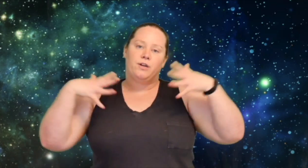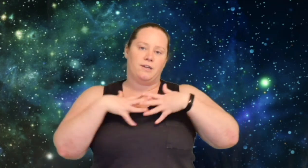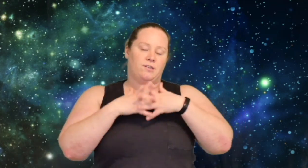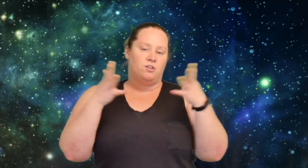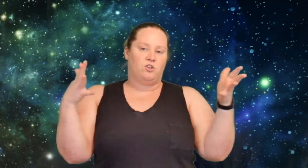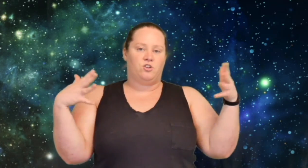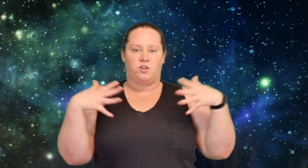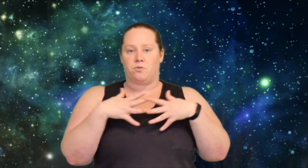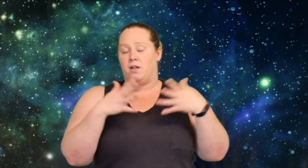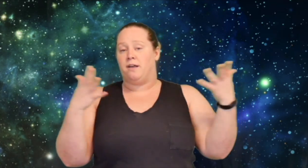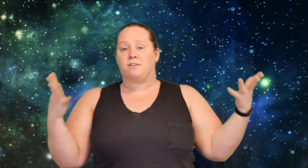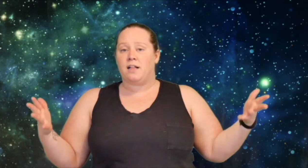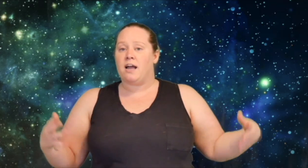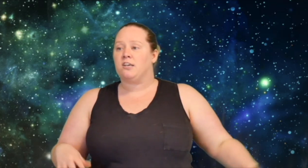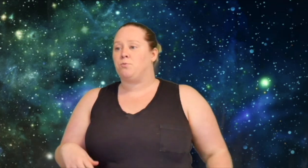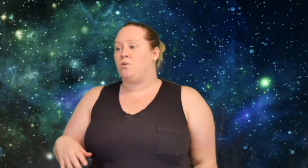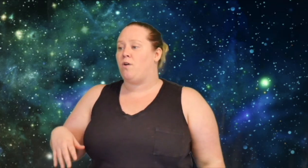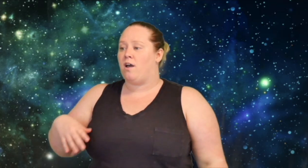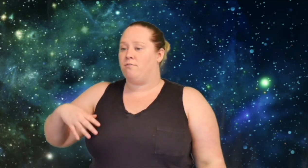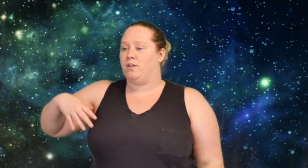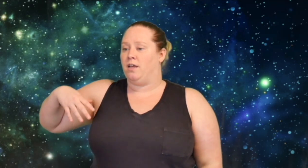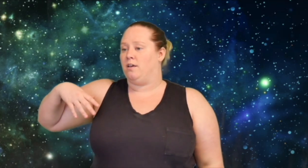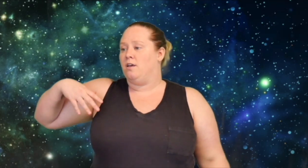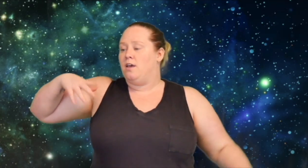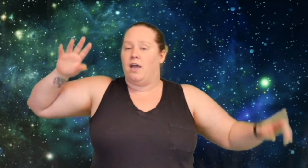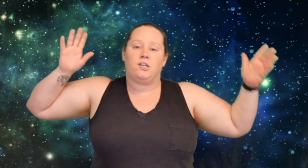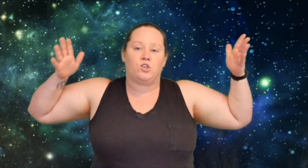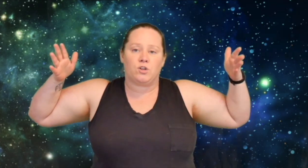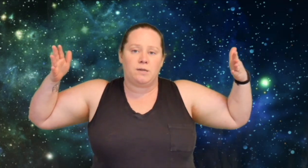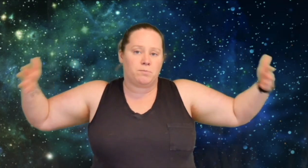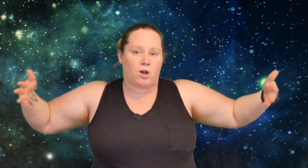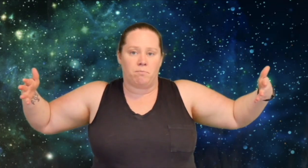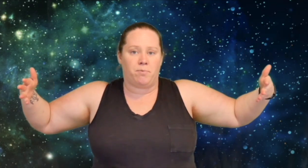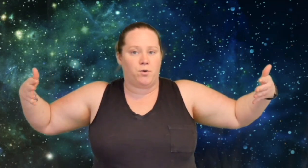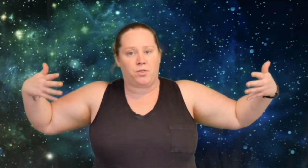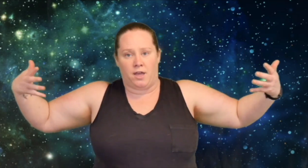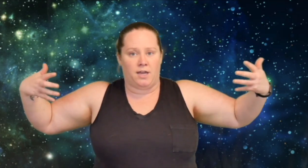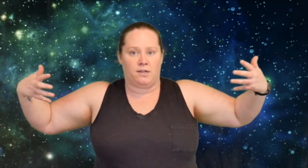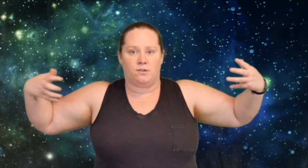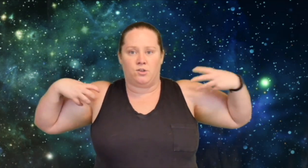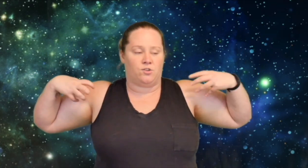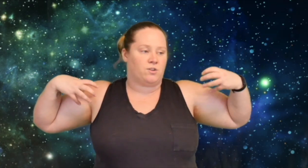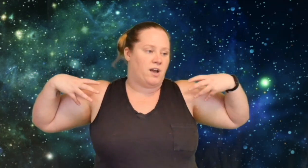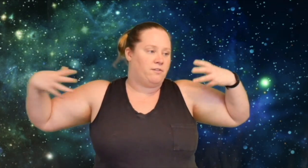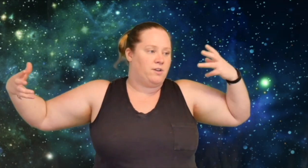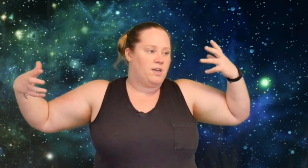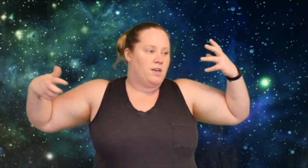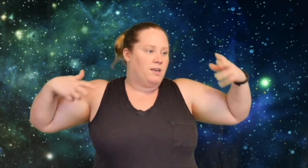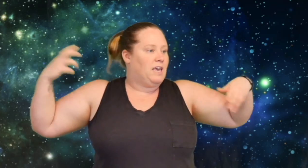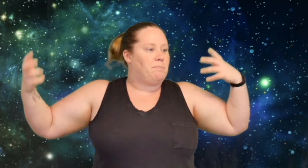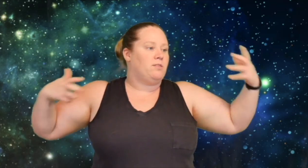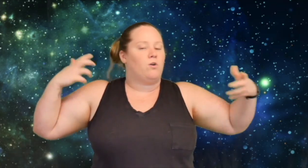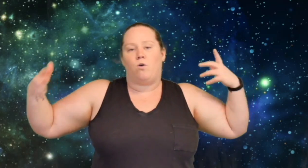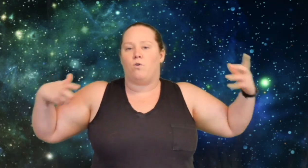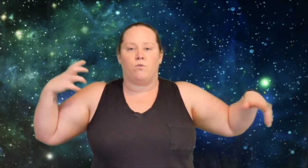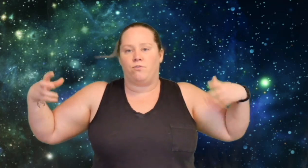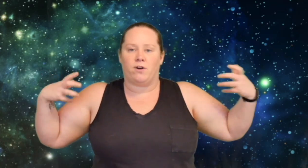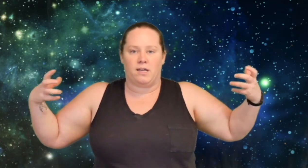is this just generalized clash where you have like extremes on both ends just kind of keeping the whole fucking